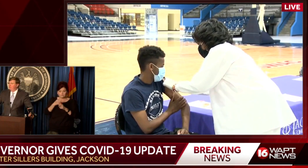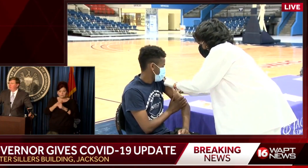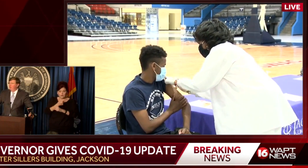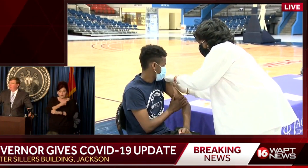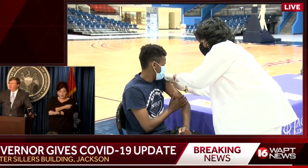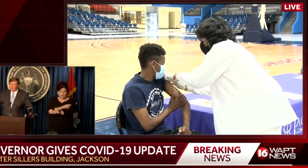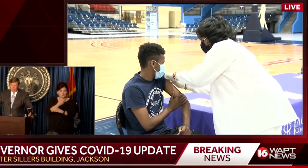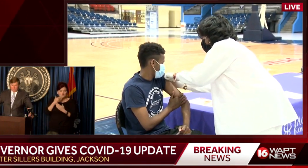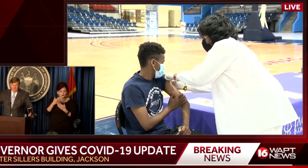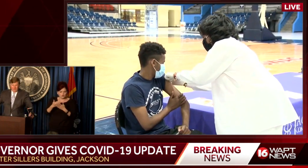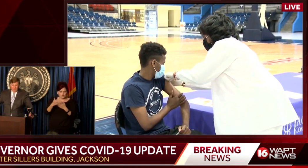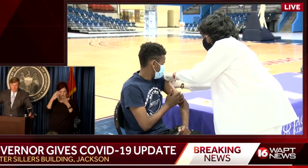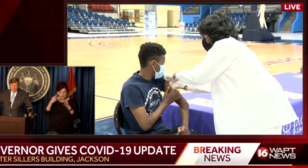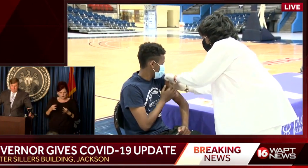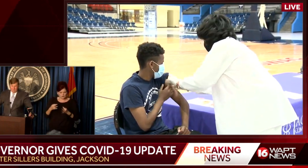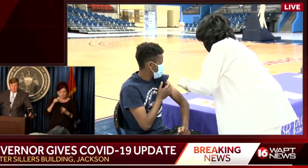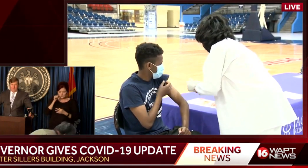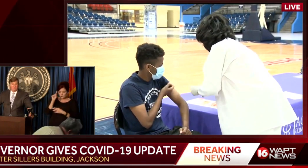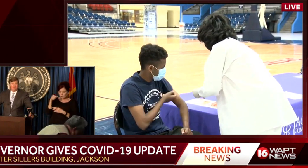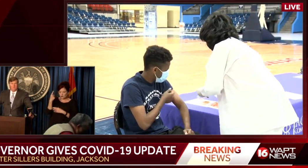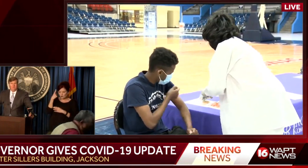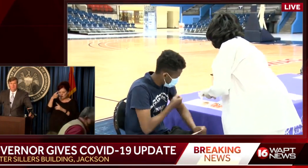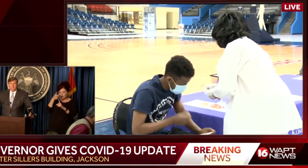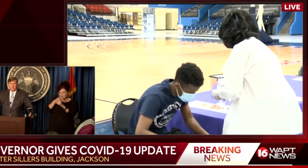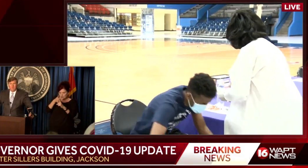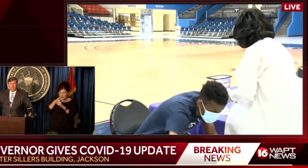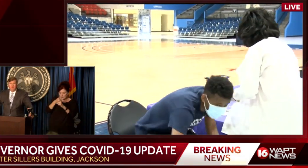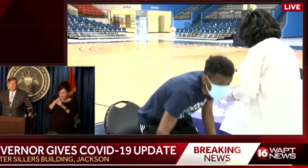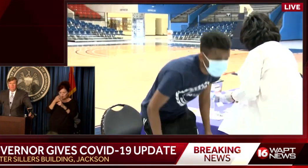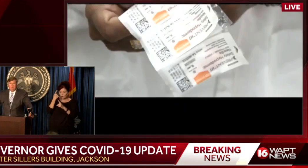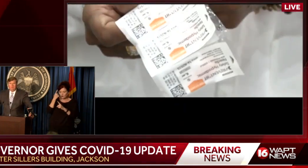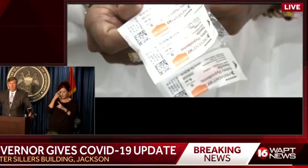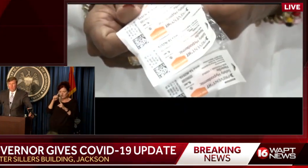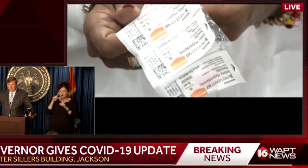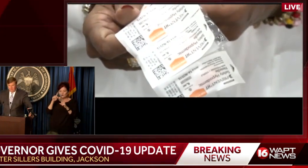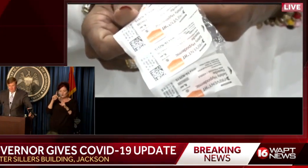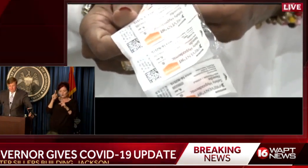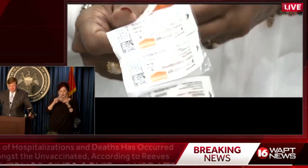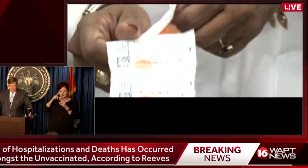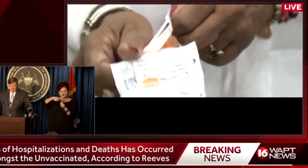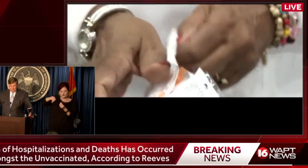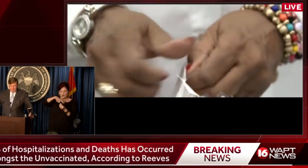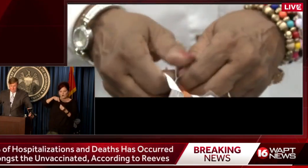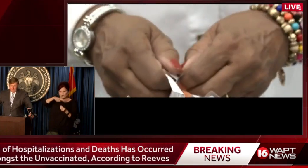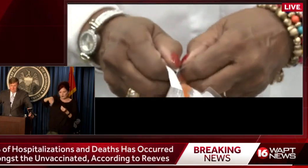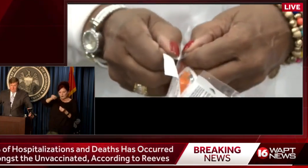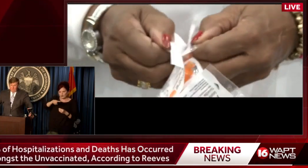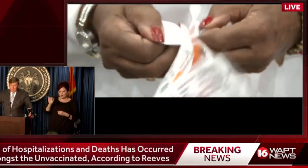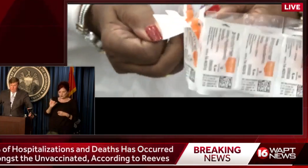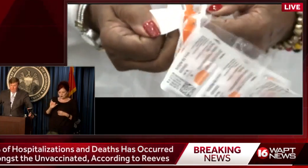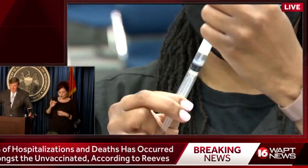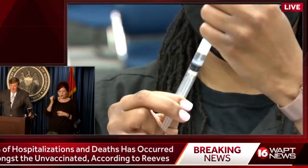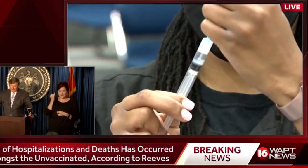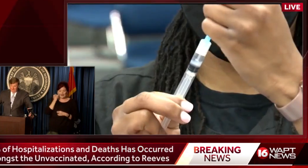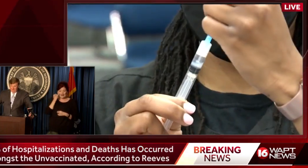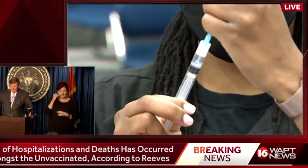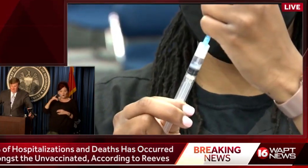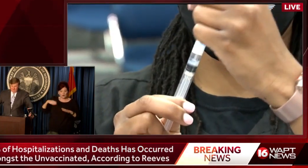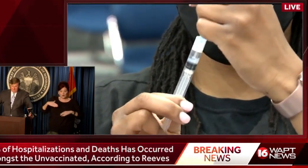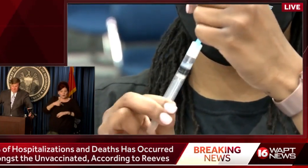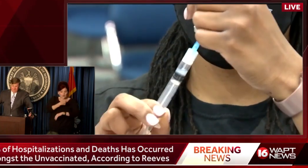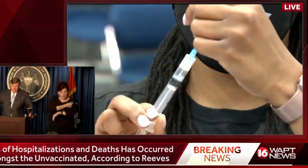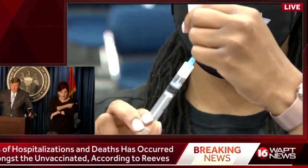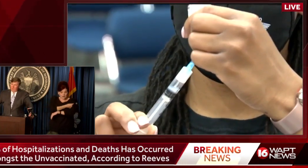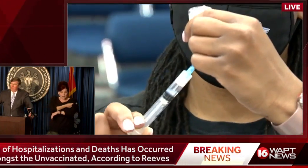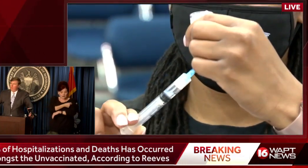choice, a good choice not only for themselves but for the people around them. If you are not vaccinated